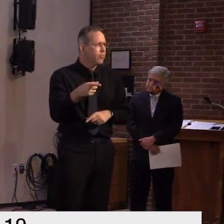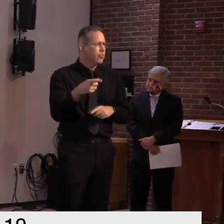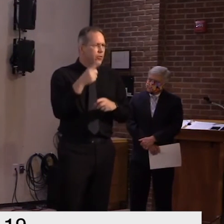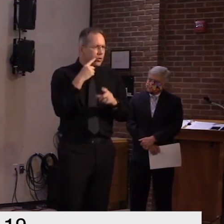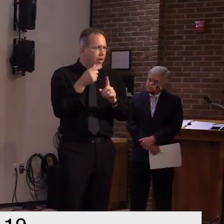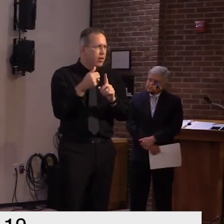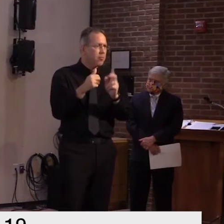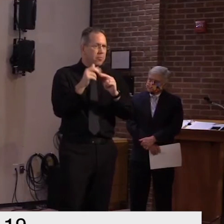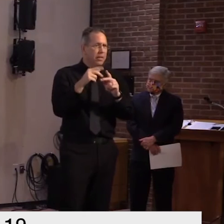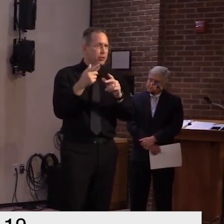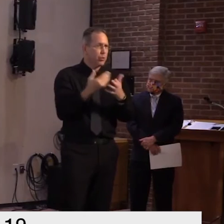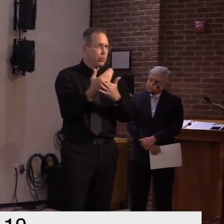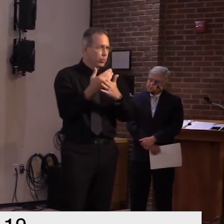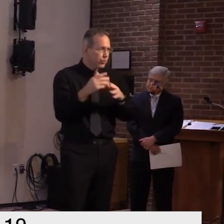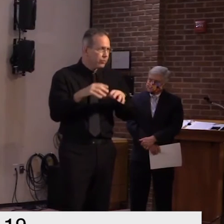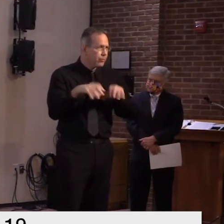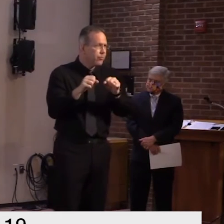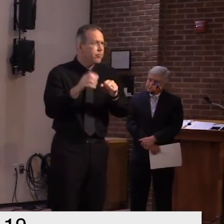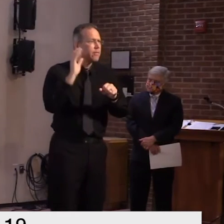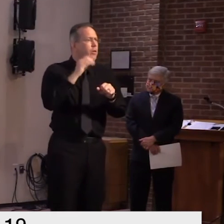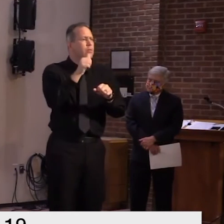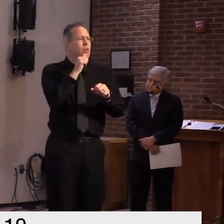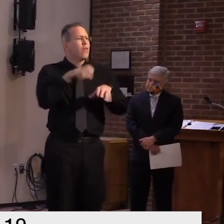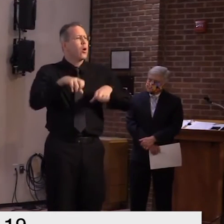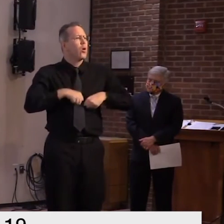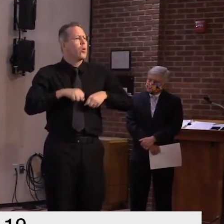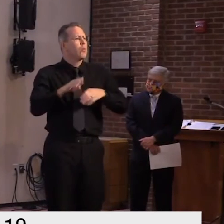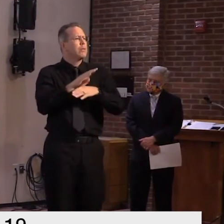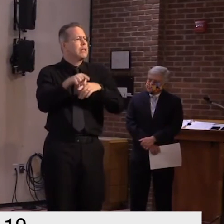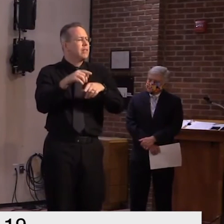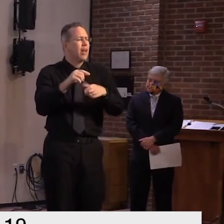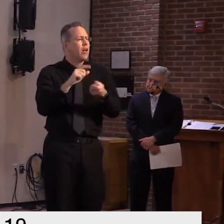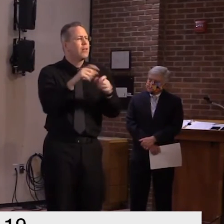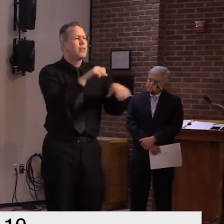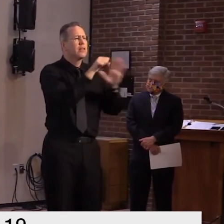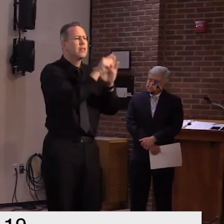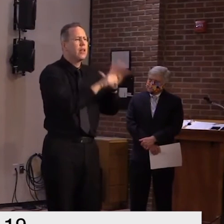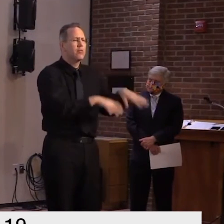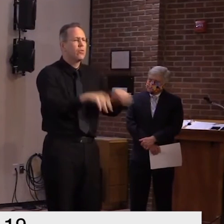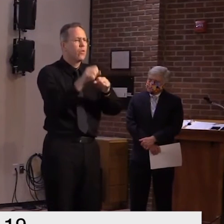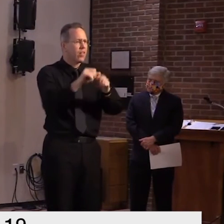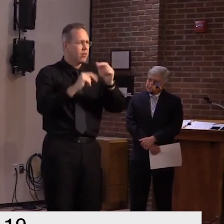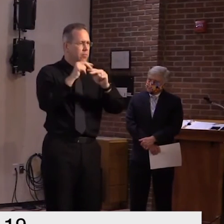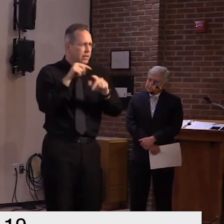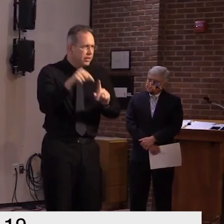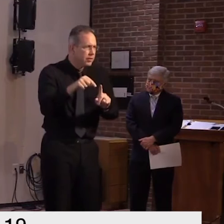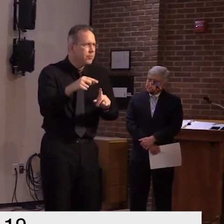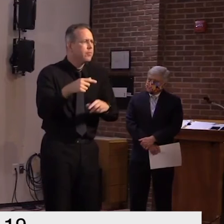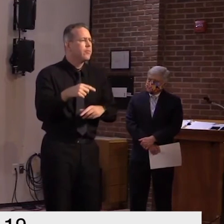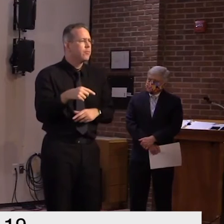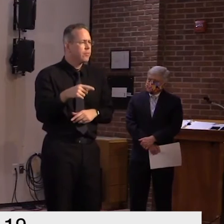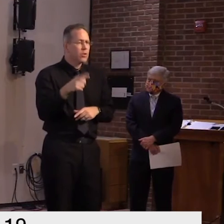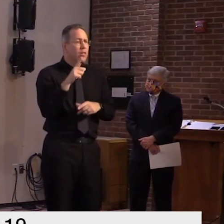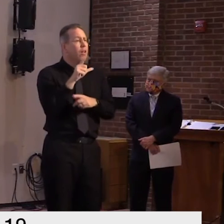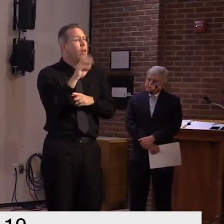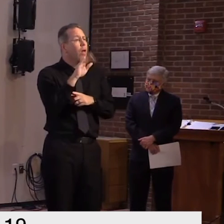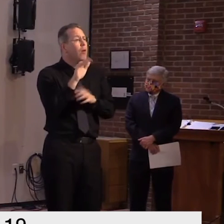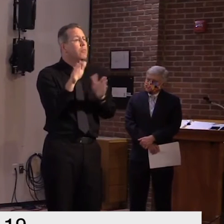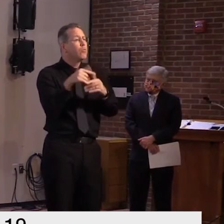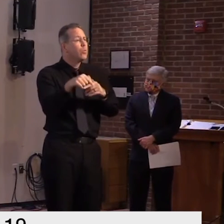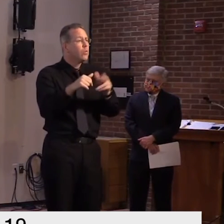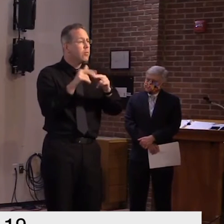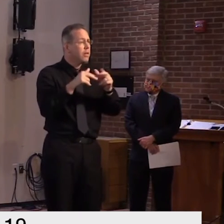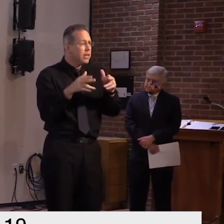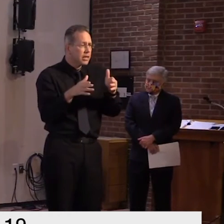building and off of the lobby that is used as a travel corridor from the transit center i've asked the